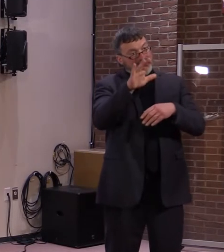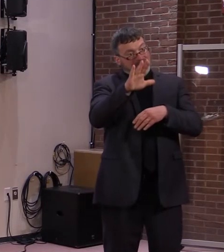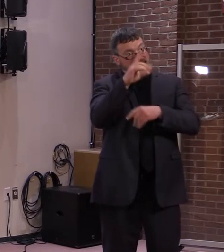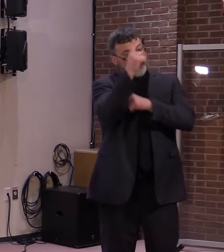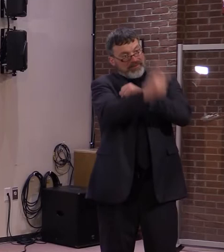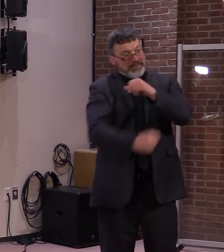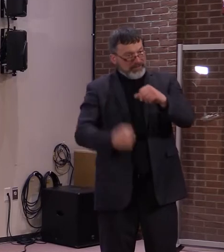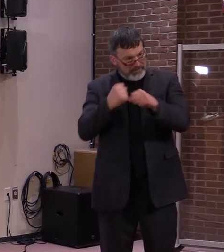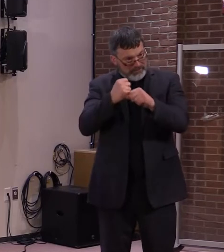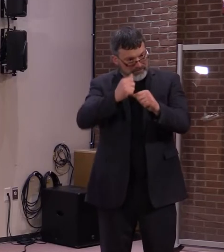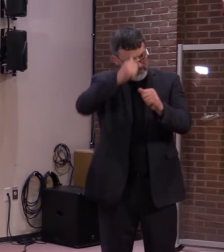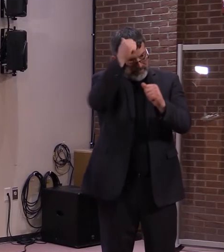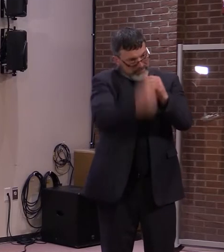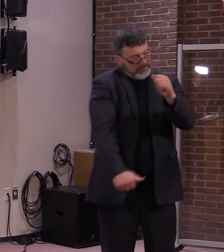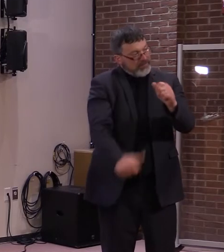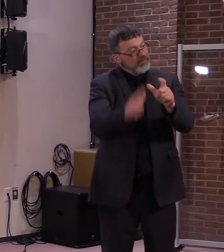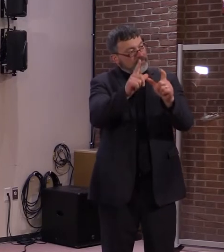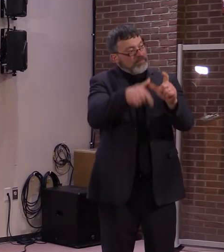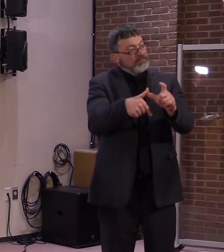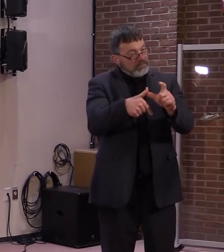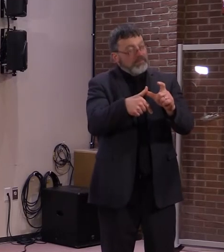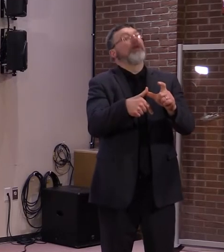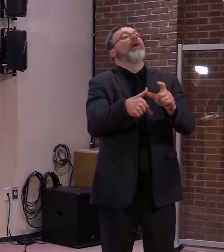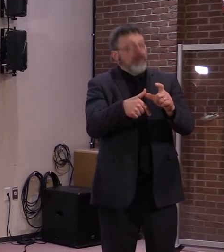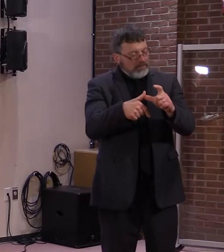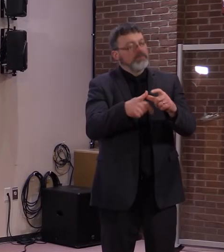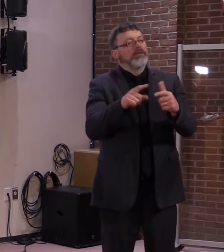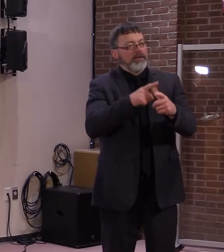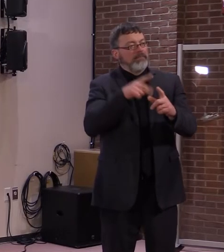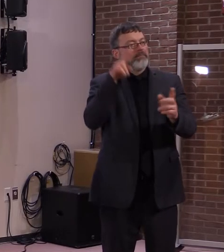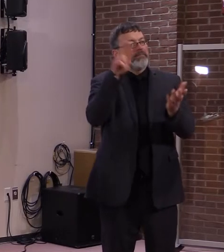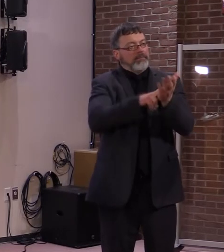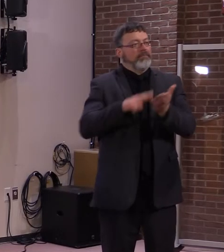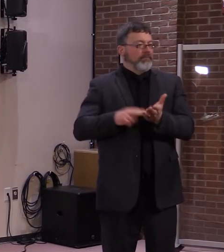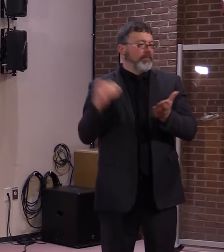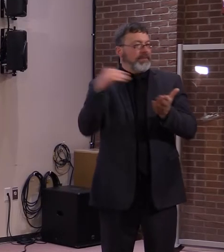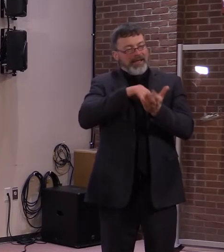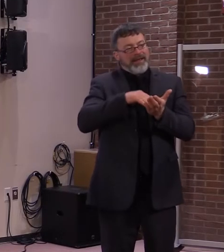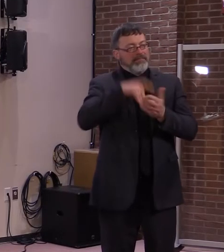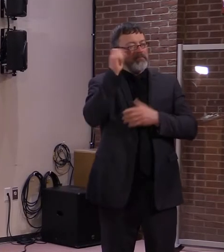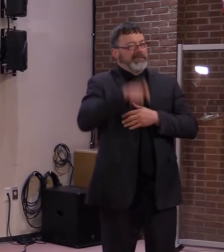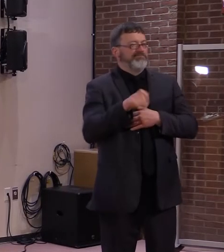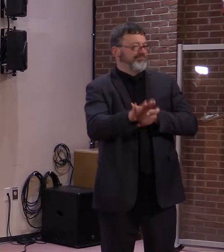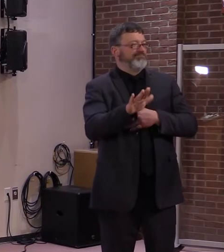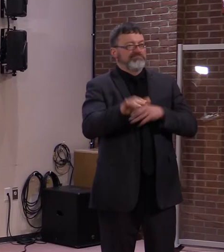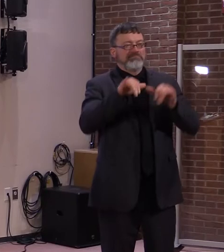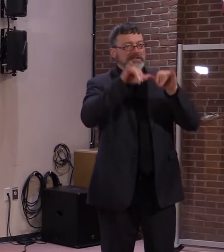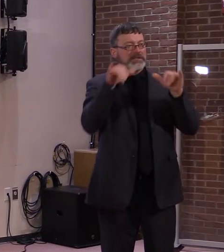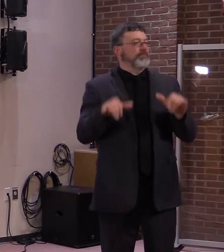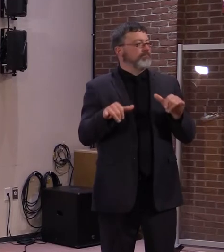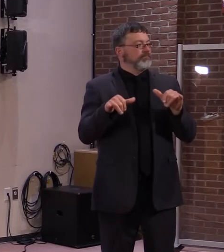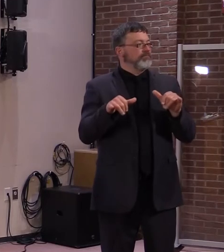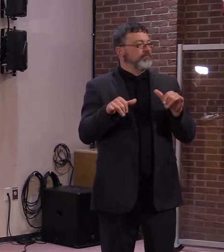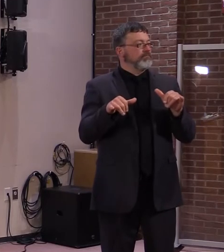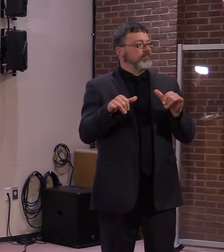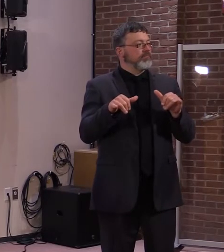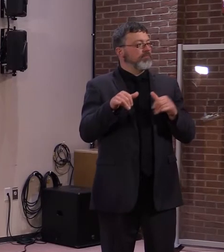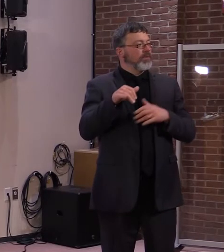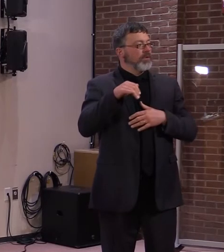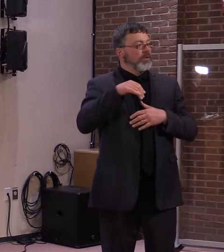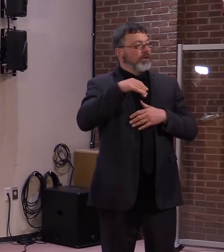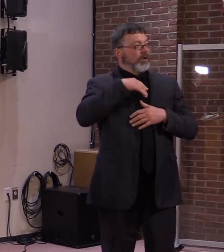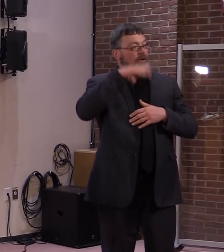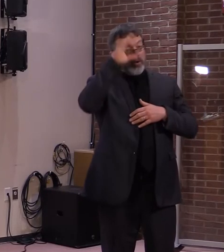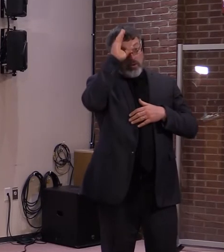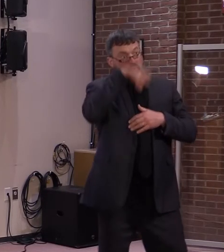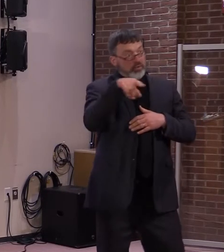But I'm happy to bring that back to the team and make sure there's no issue that's preventing people from filing. right. Okay, thank you.